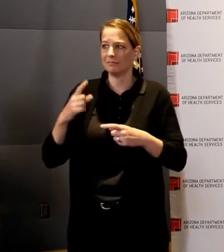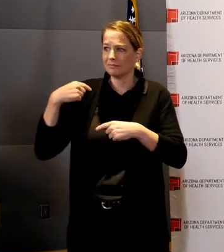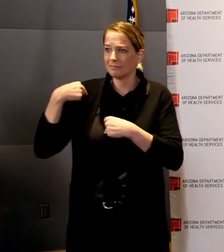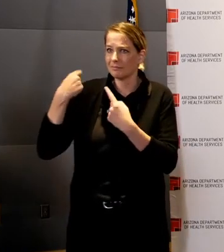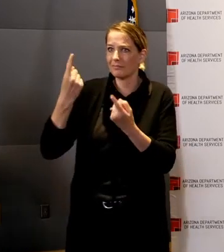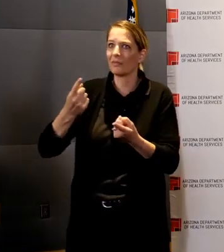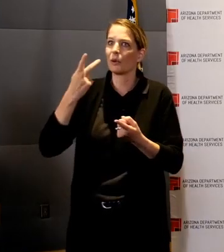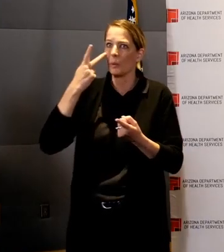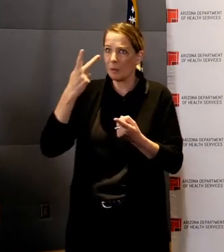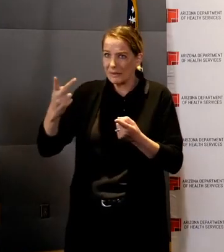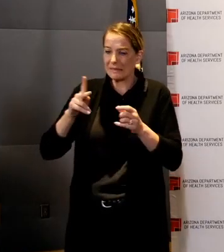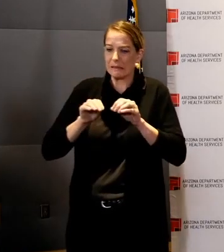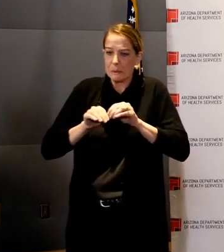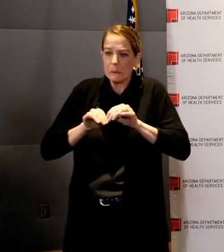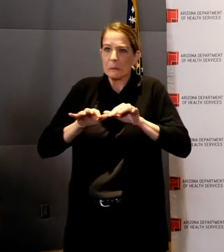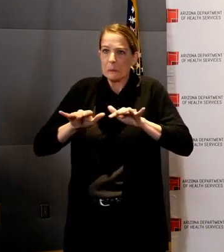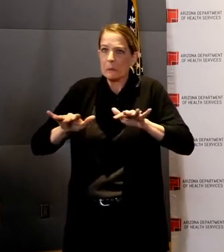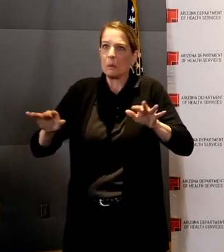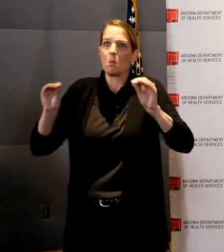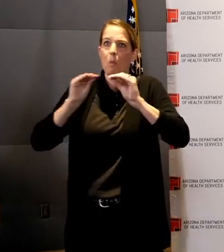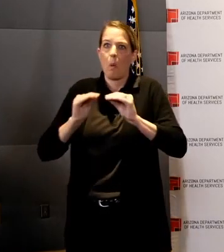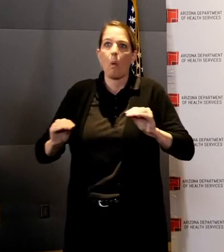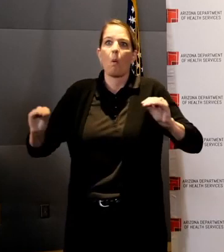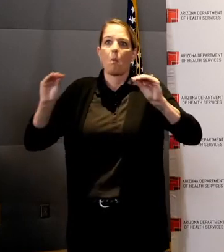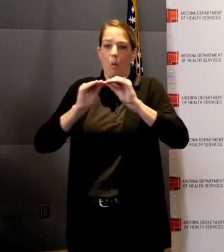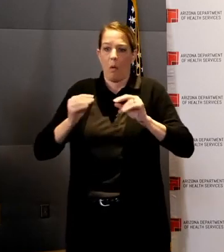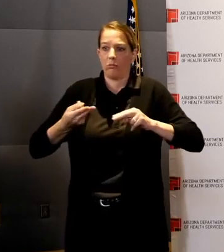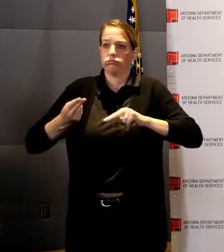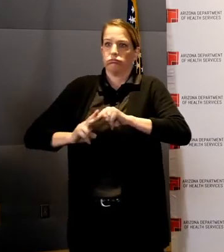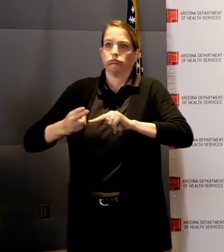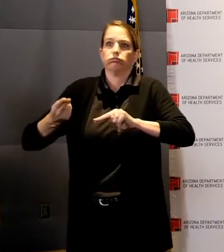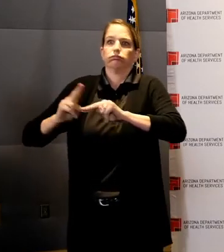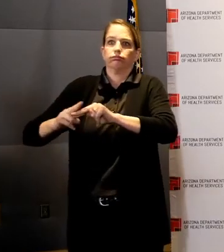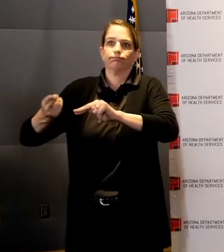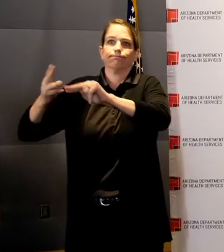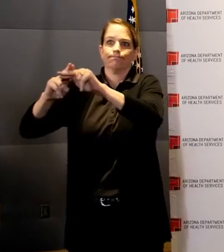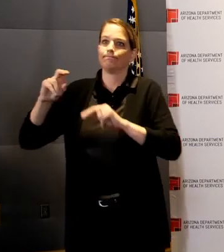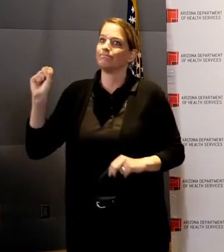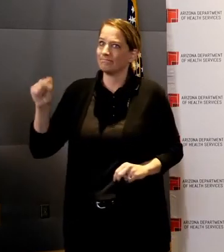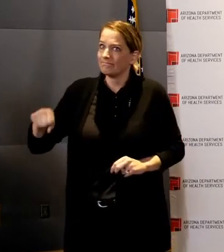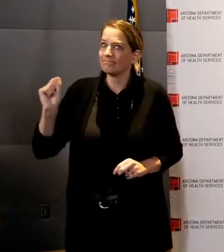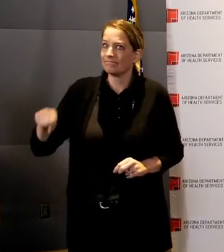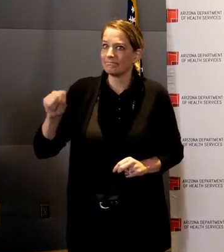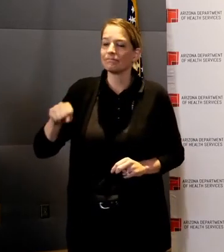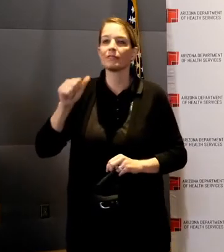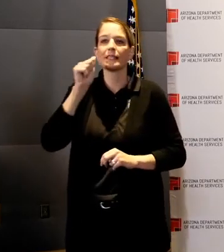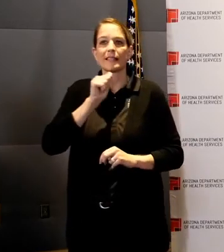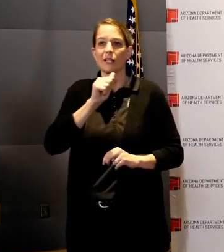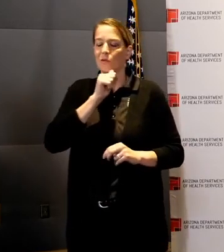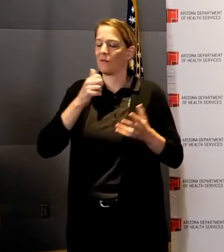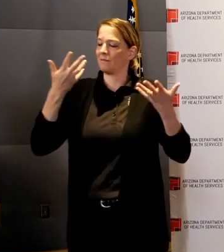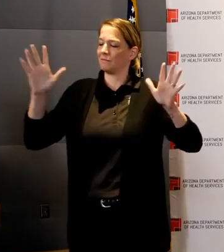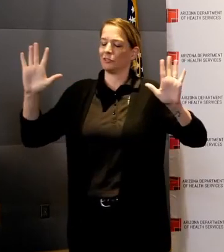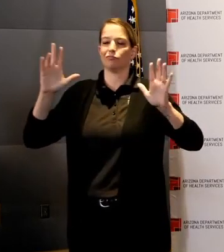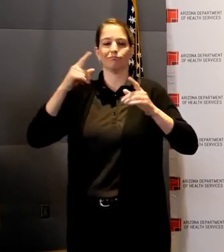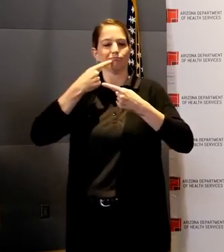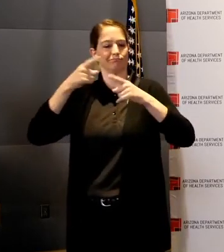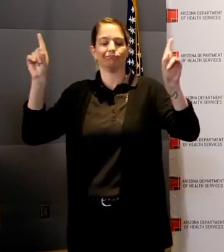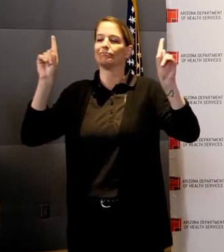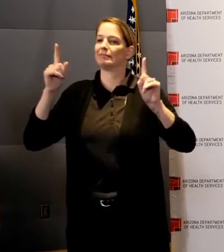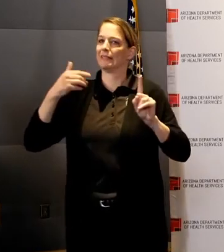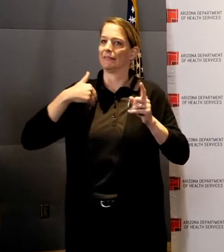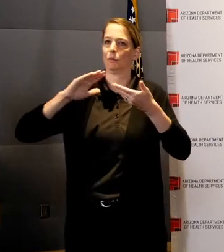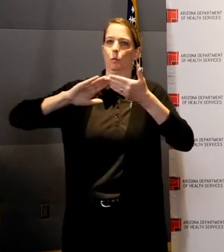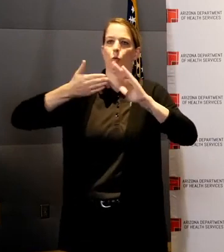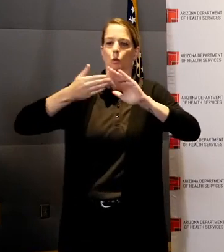and we expect greater increases moving forward. Arizona has community spread of COVID-19, and as testing